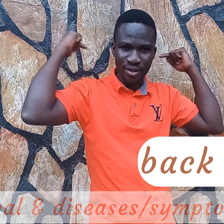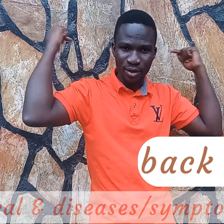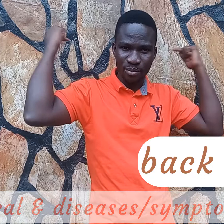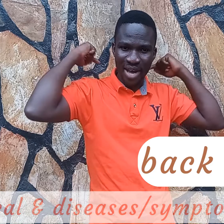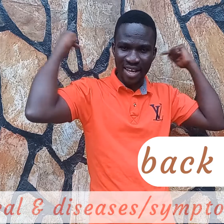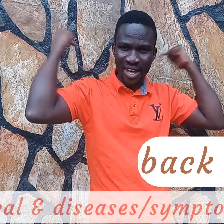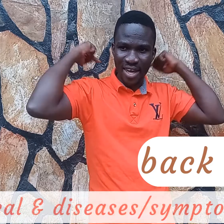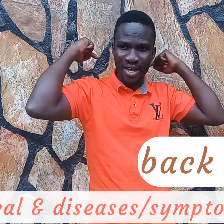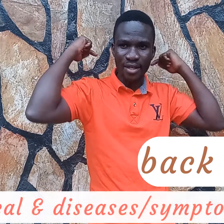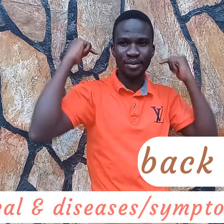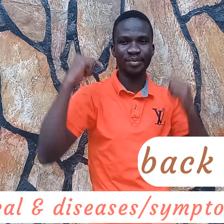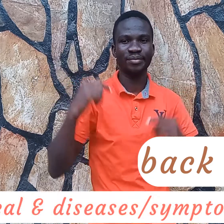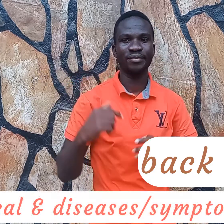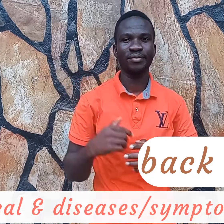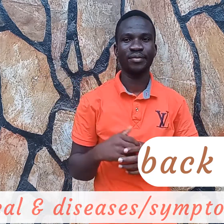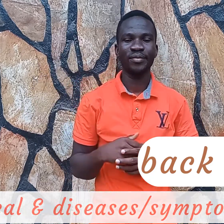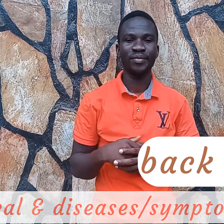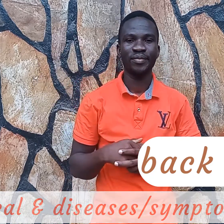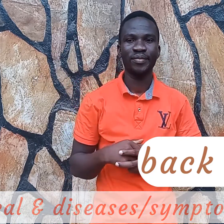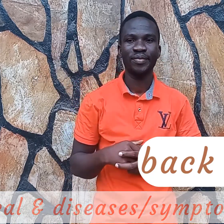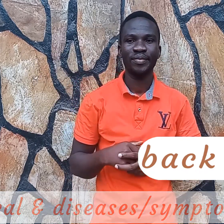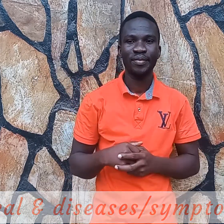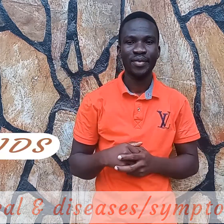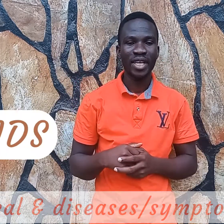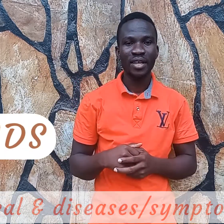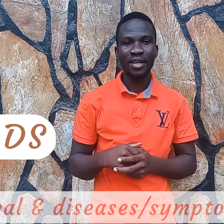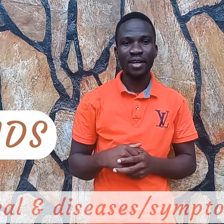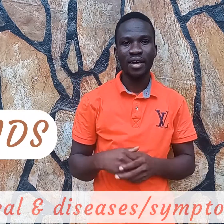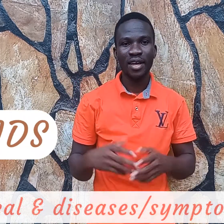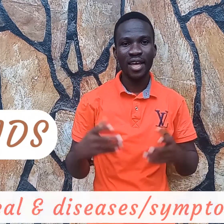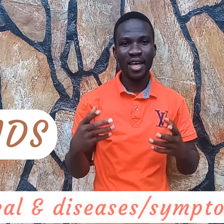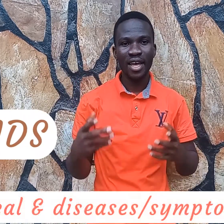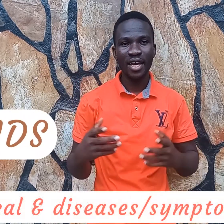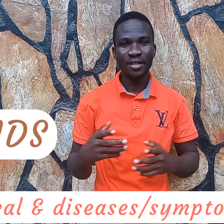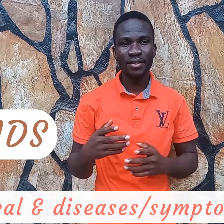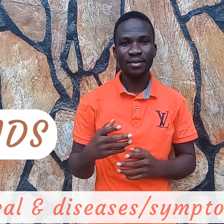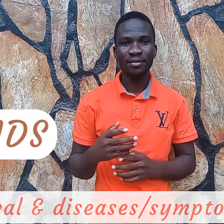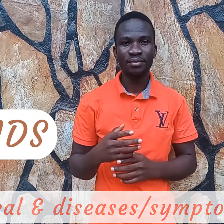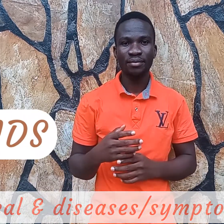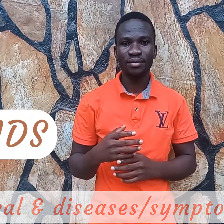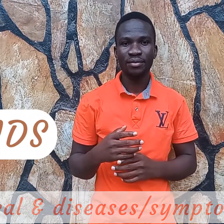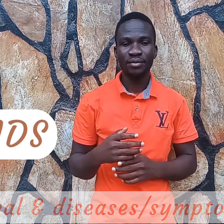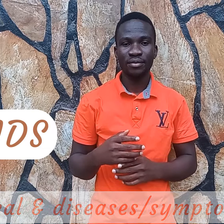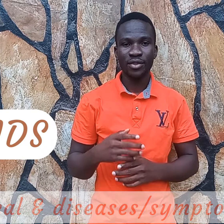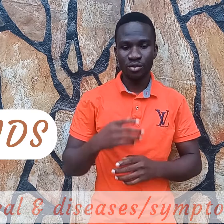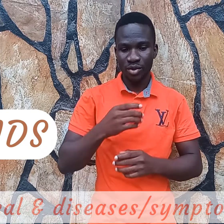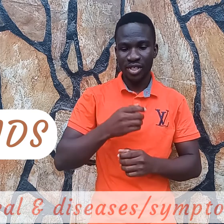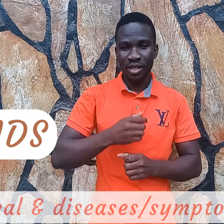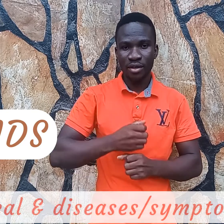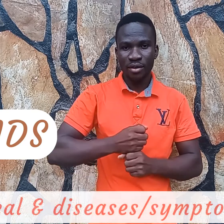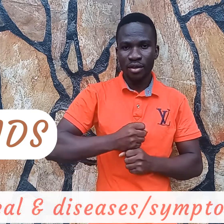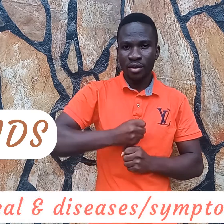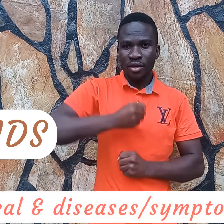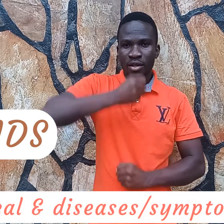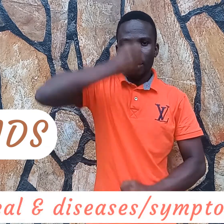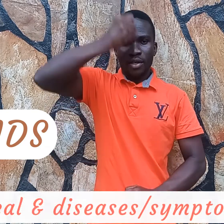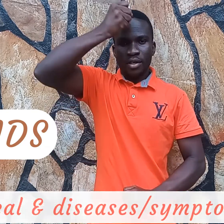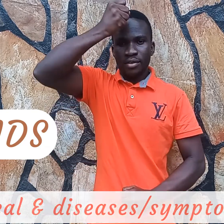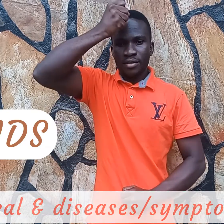back ache back ache eggs you say eggs